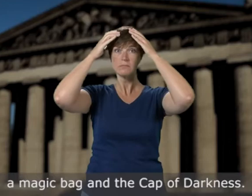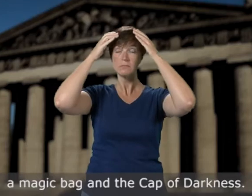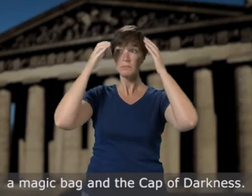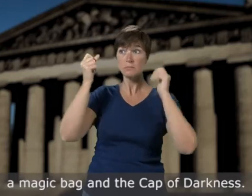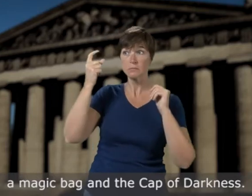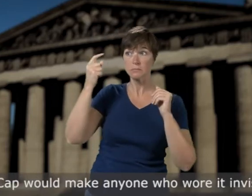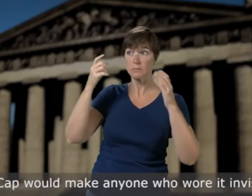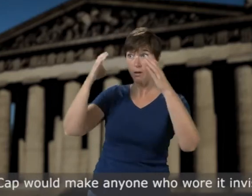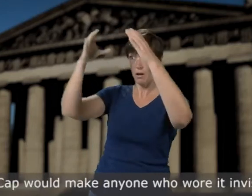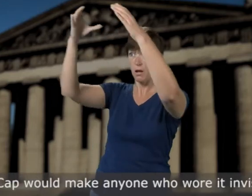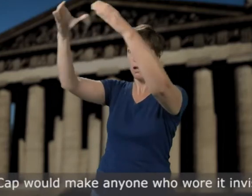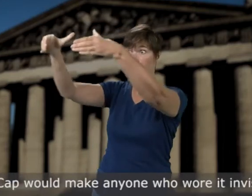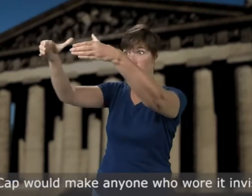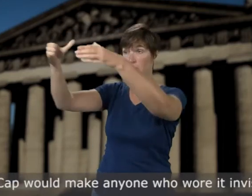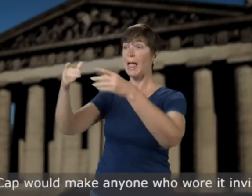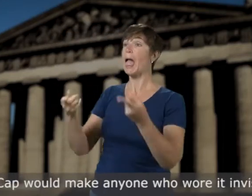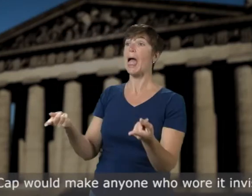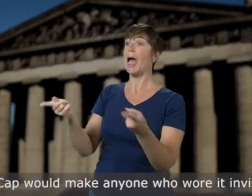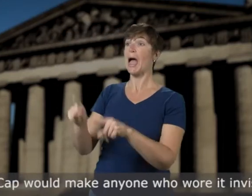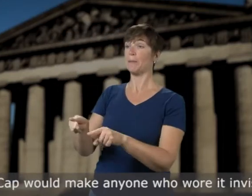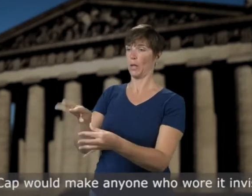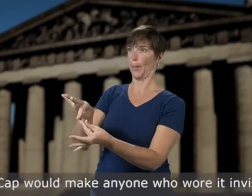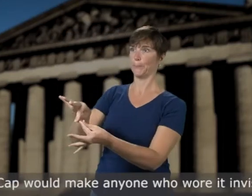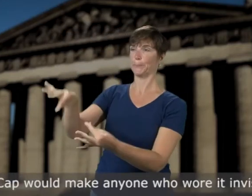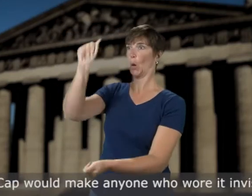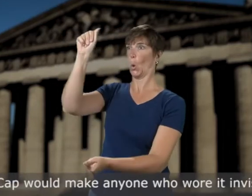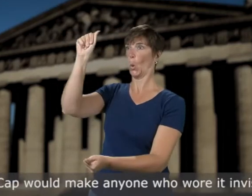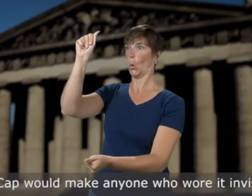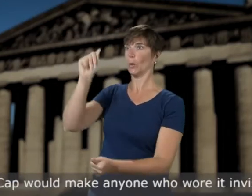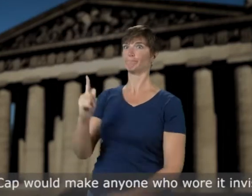the cap would make anyone who wore it invisible